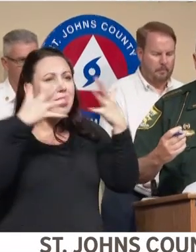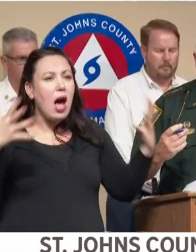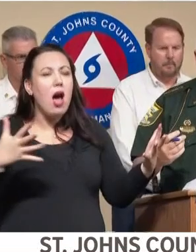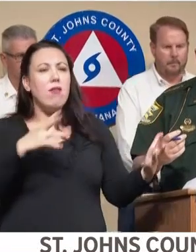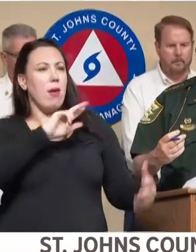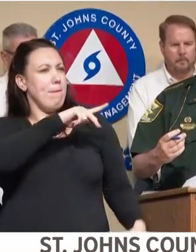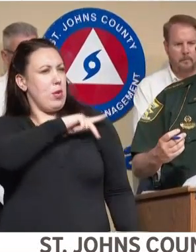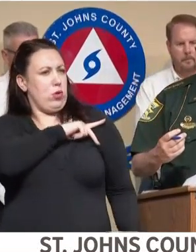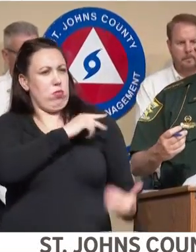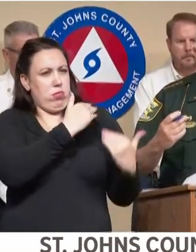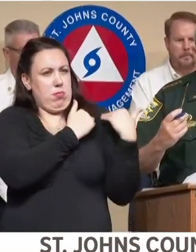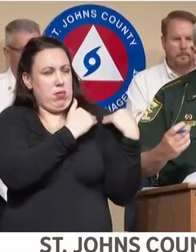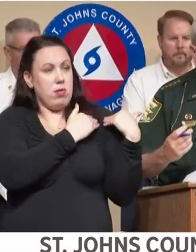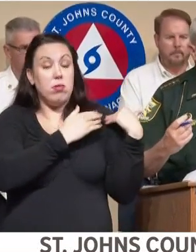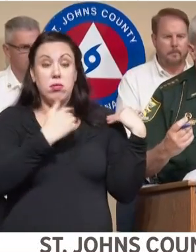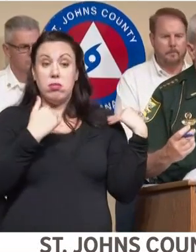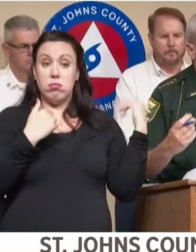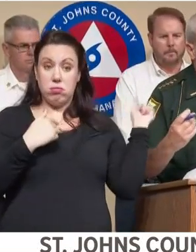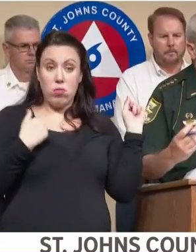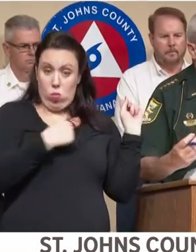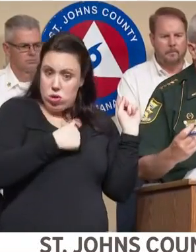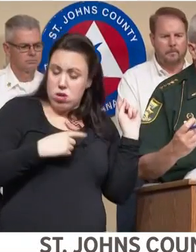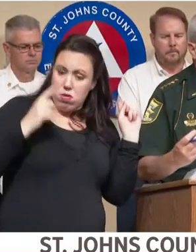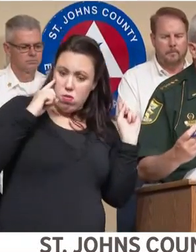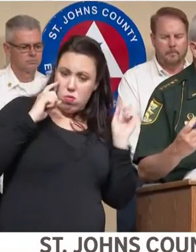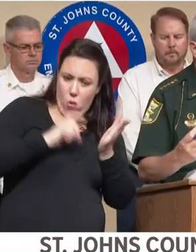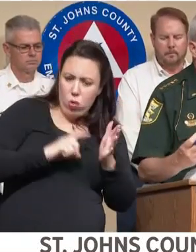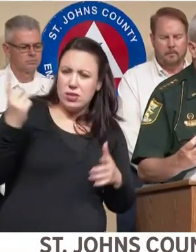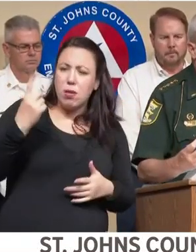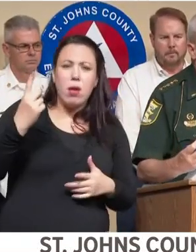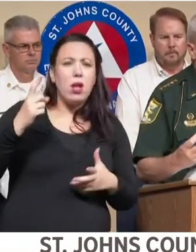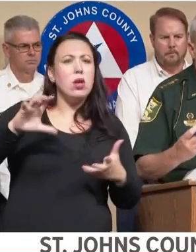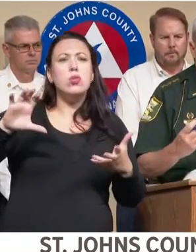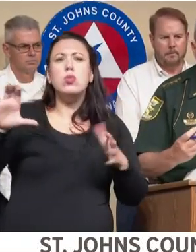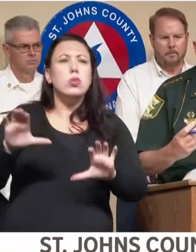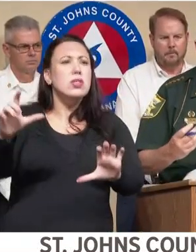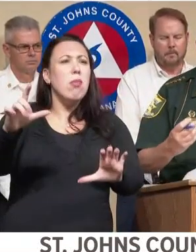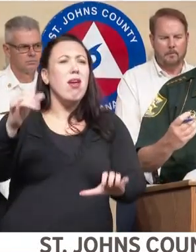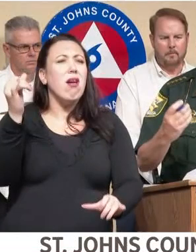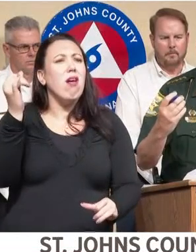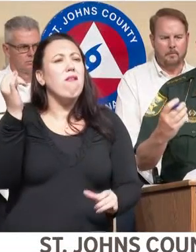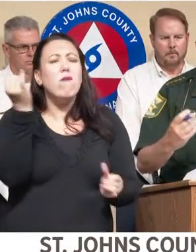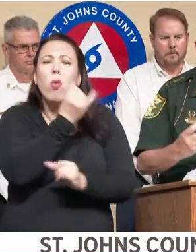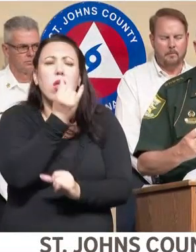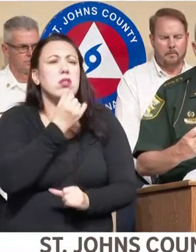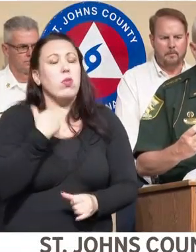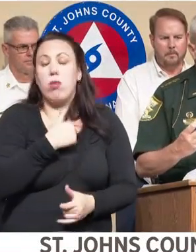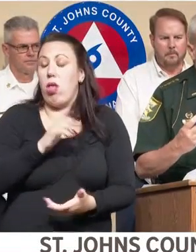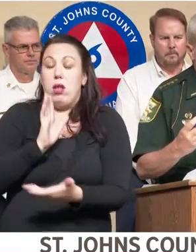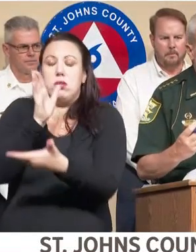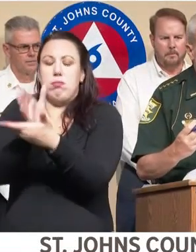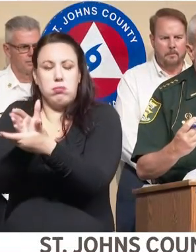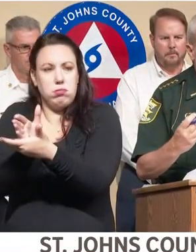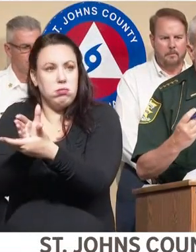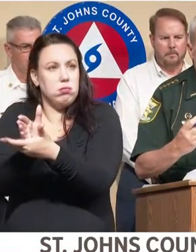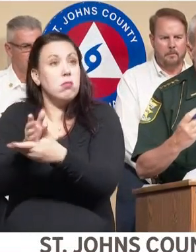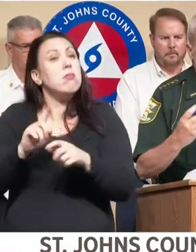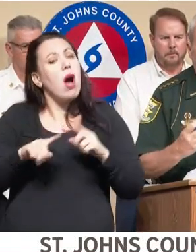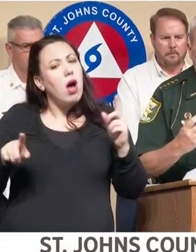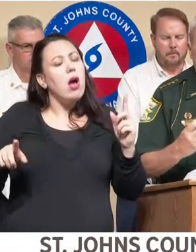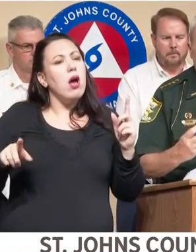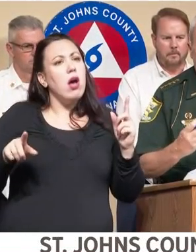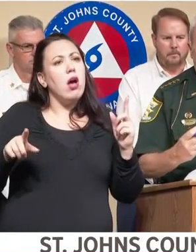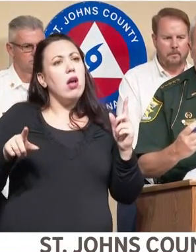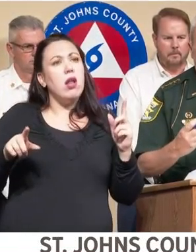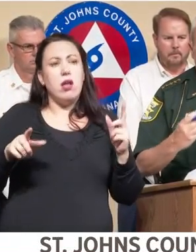responsibility involved in this. If we see somebody doing or performing reckless behavior, obviously we'll stop a bit. But you know, we've